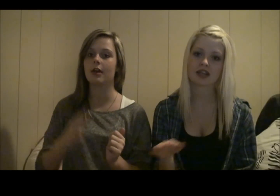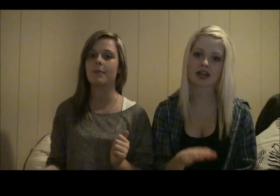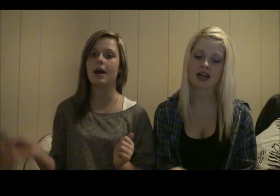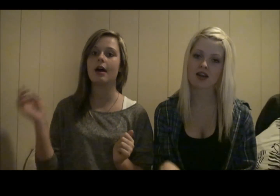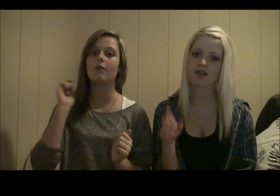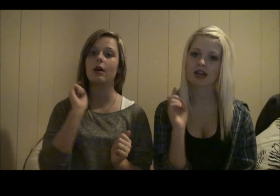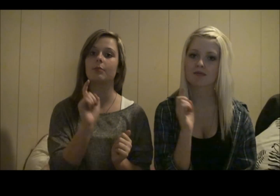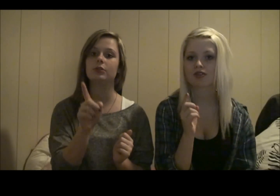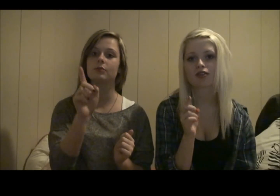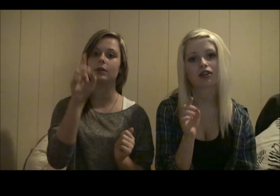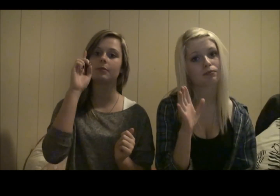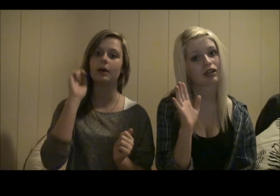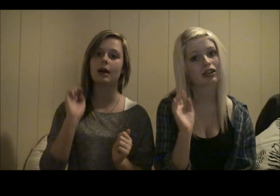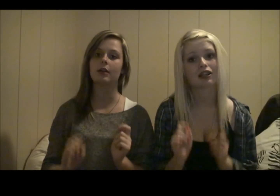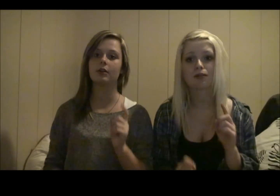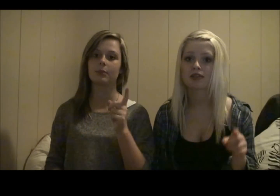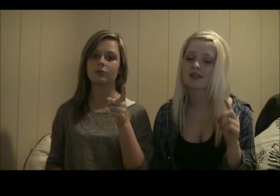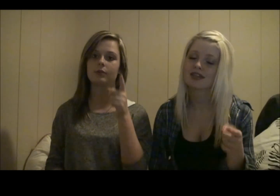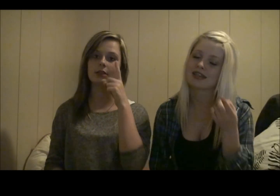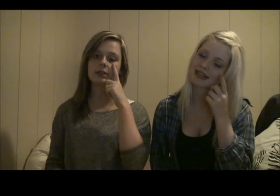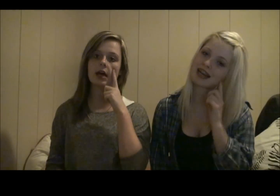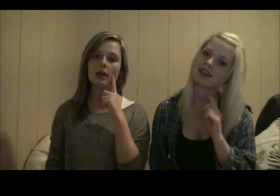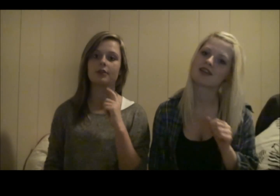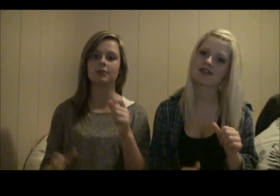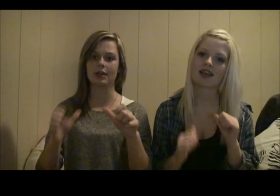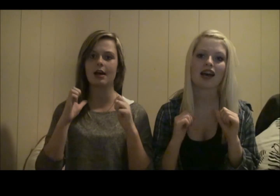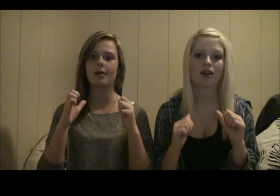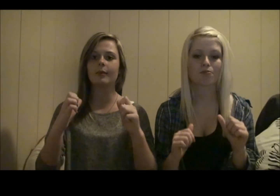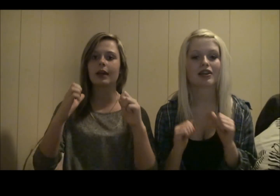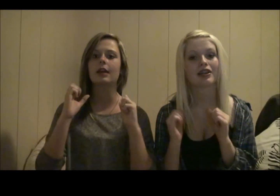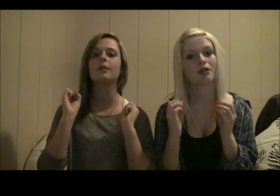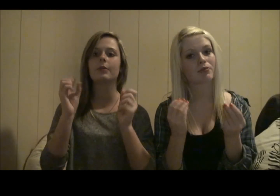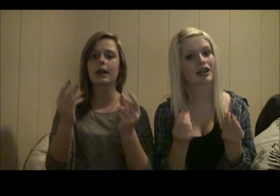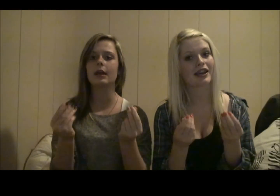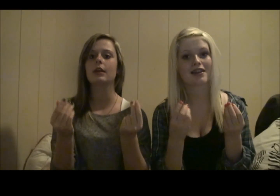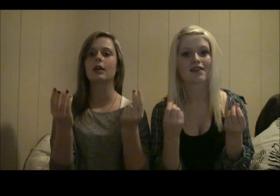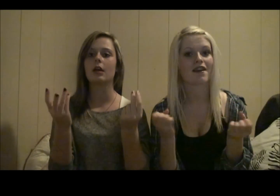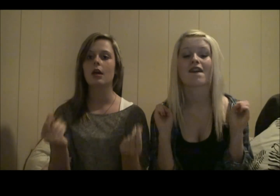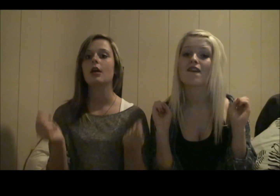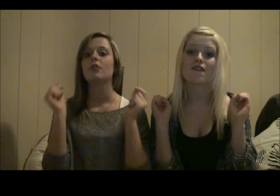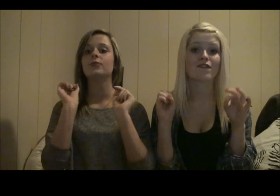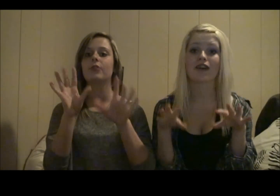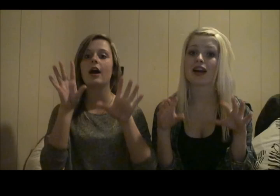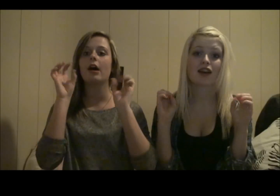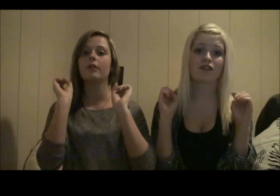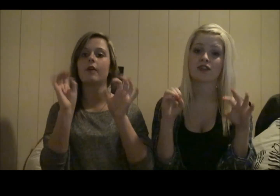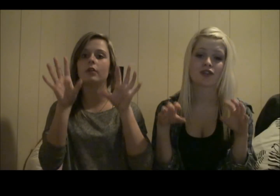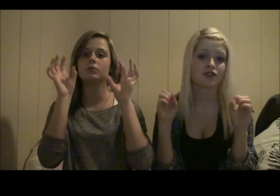And now I bet you're really mad And I bet you're really sad I'm getting paid $500